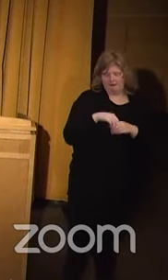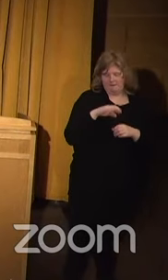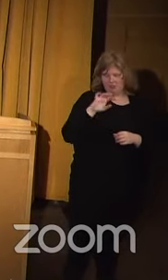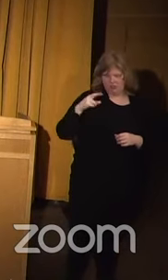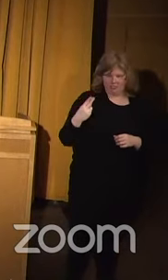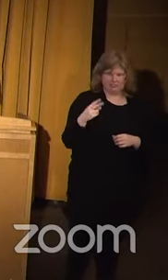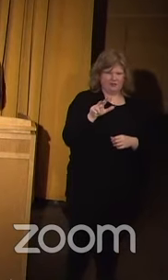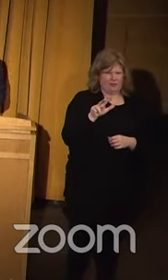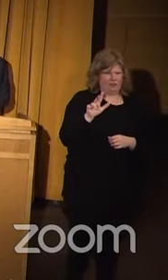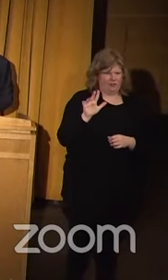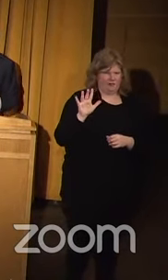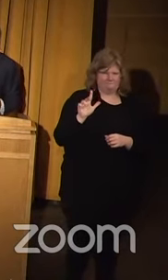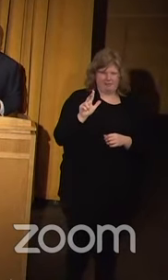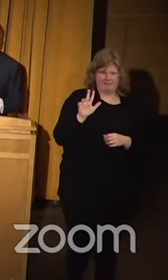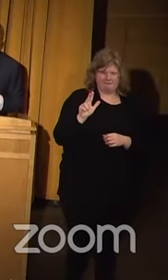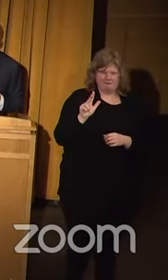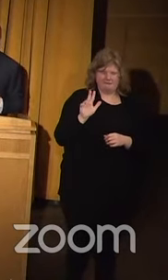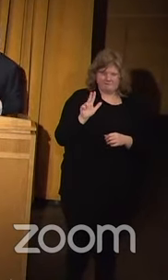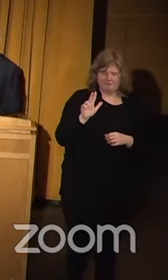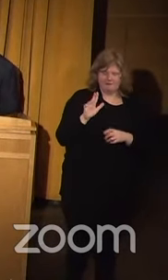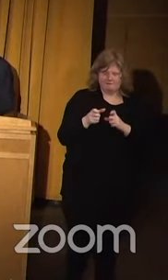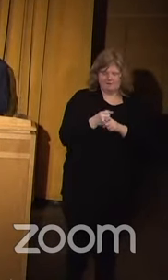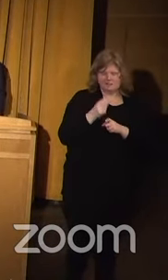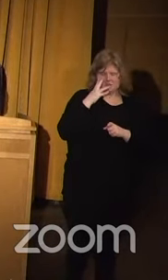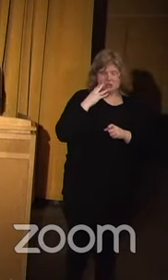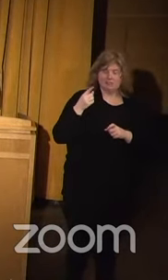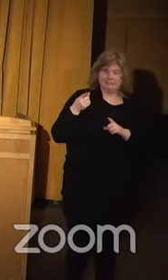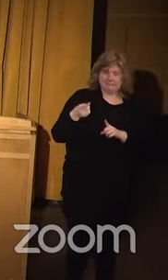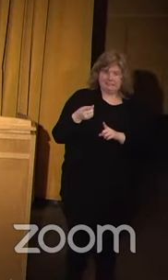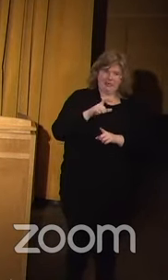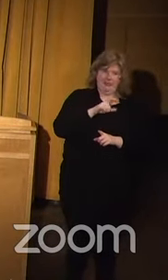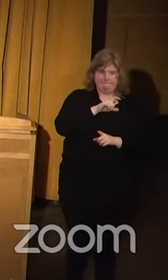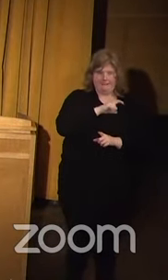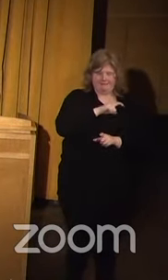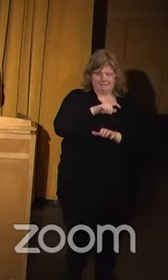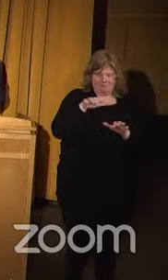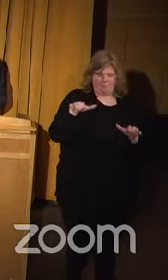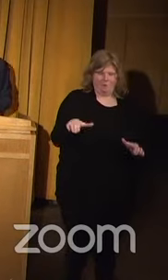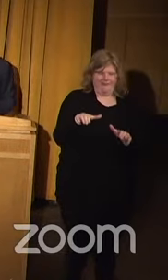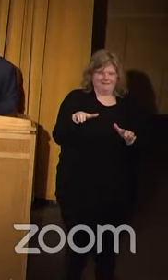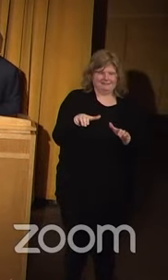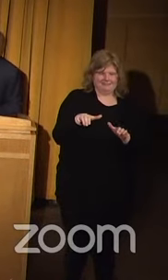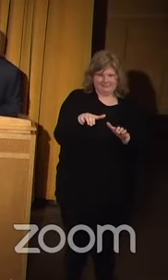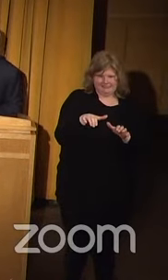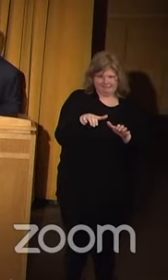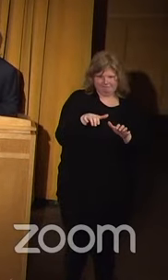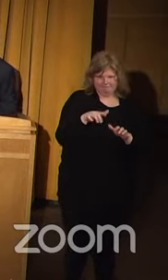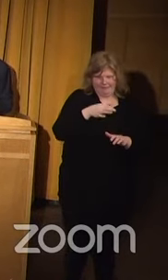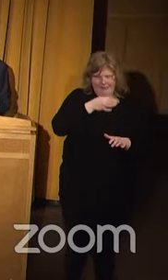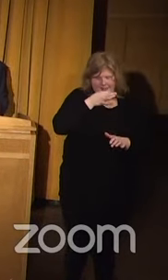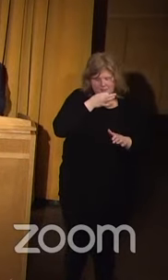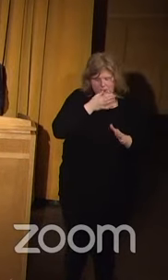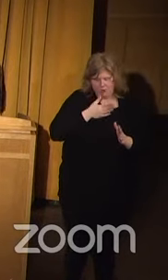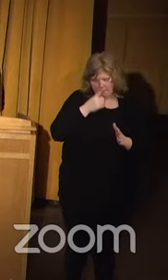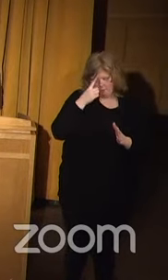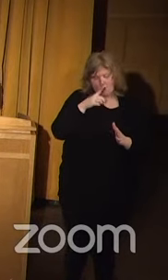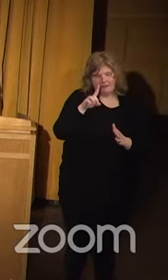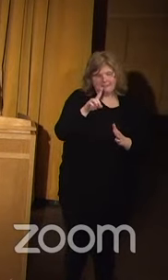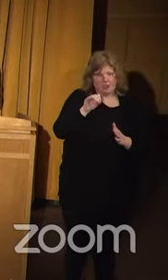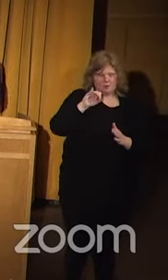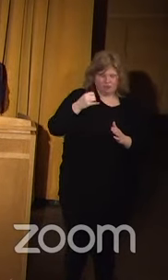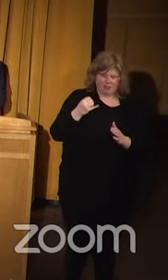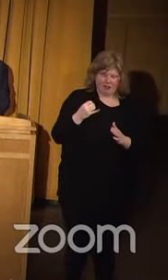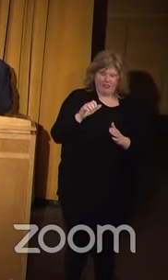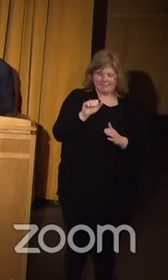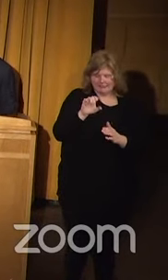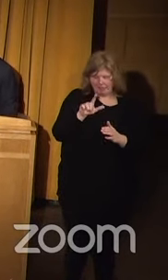35 years experience there. He's a policing practices expert for the DOJ consent decrees,